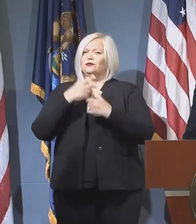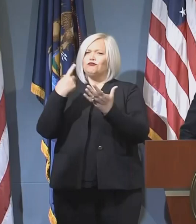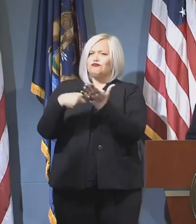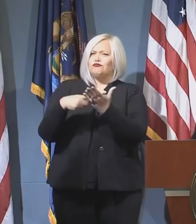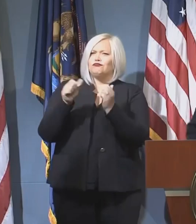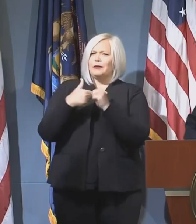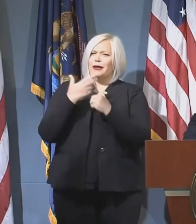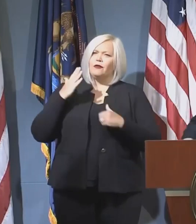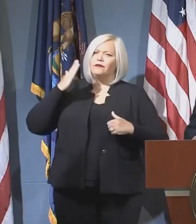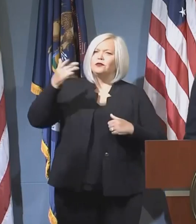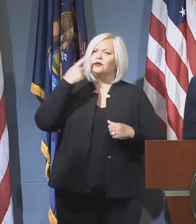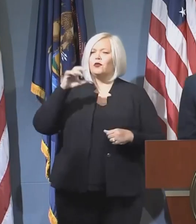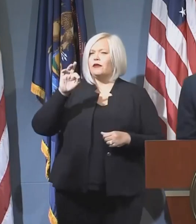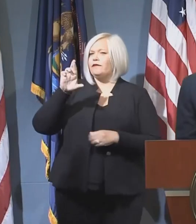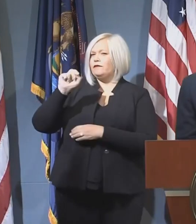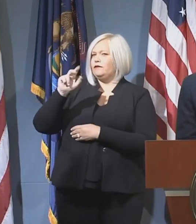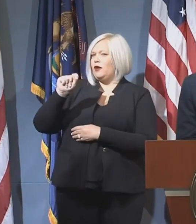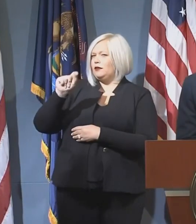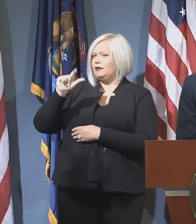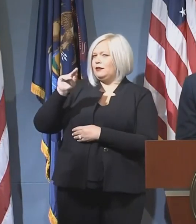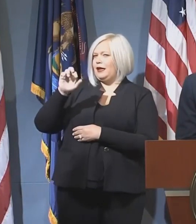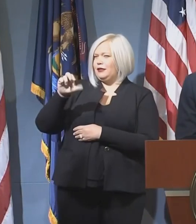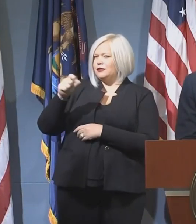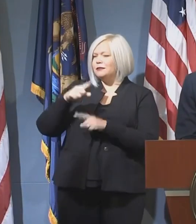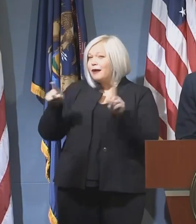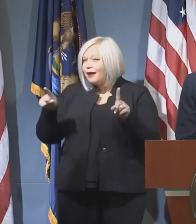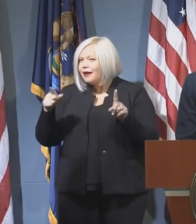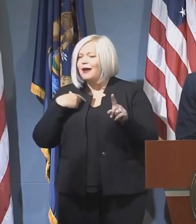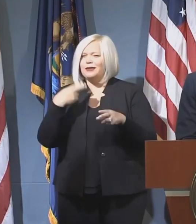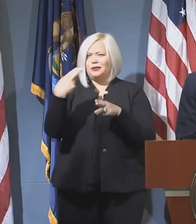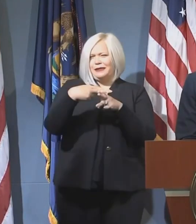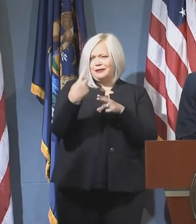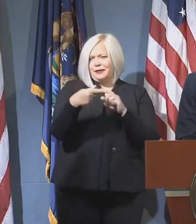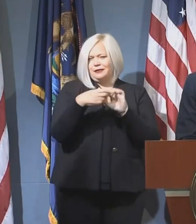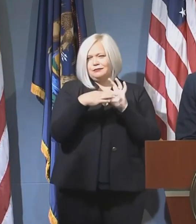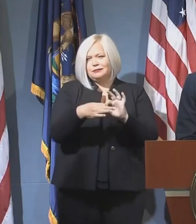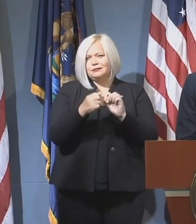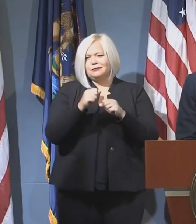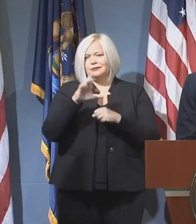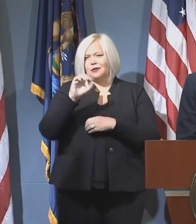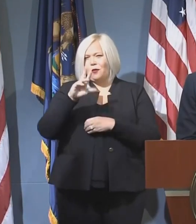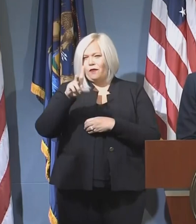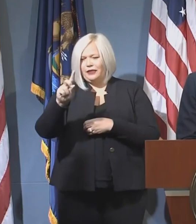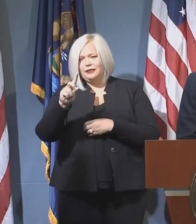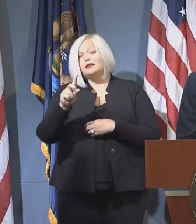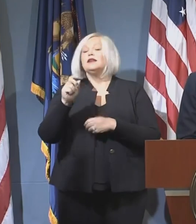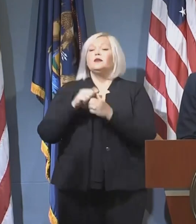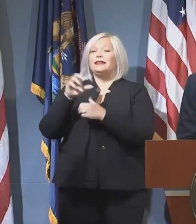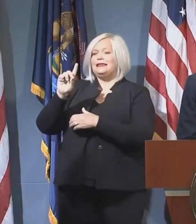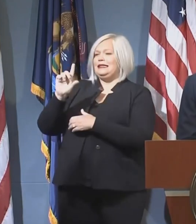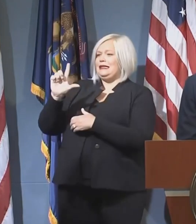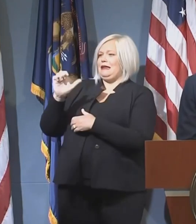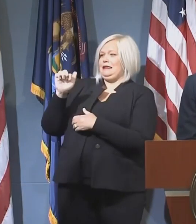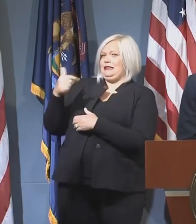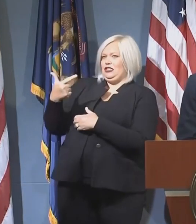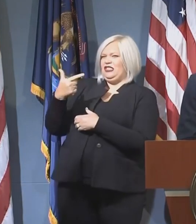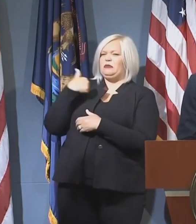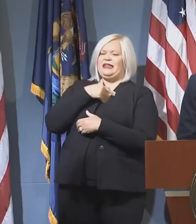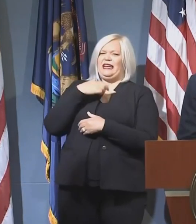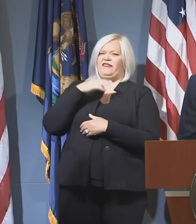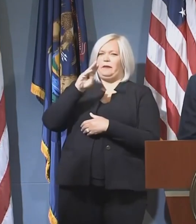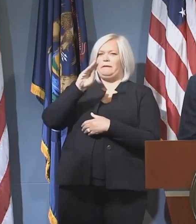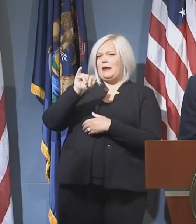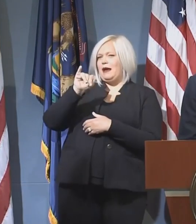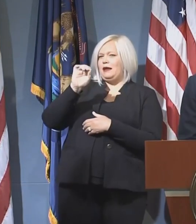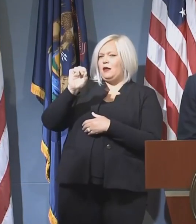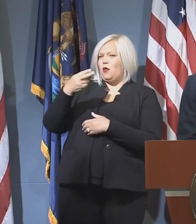for Frontliners, but I do want to just mention one thing around COVID. In the Department of Labor and Economic Opportunity, we have, of course, MIOSHA, which